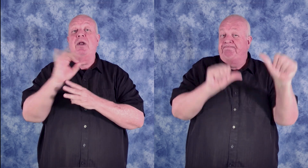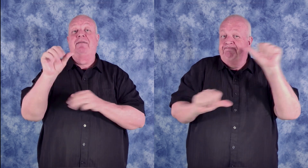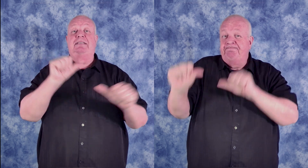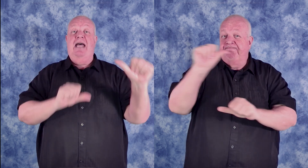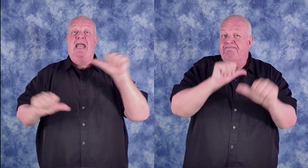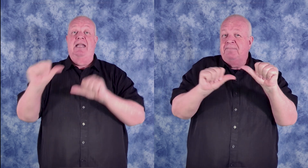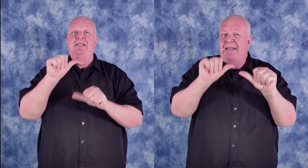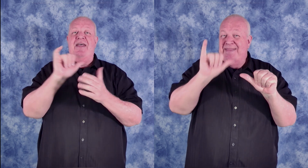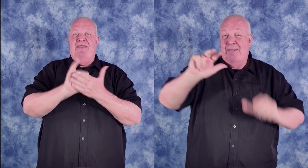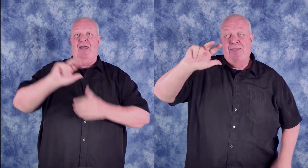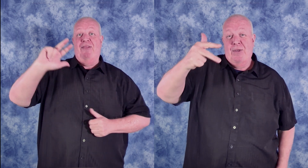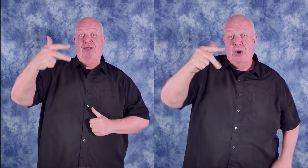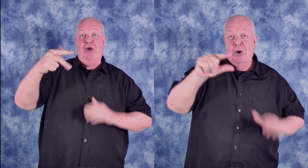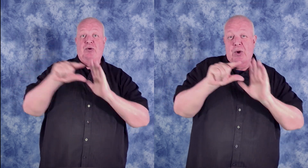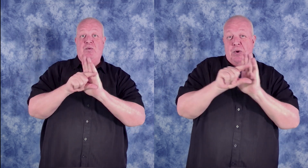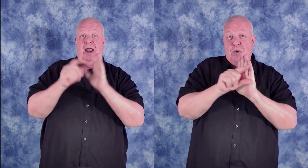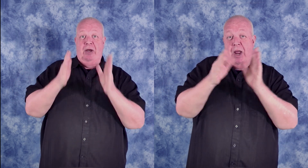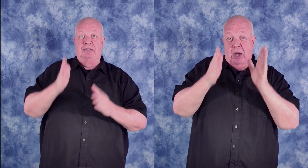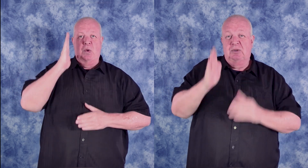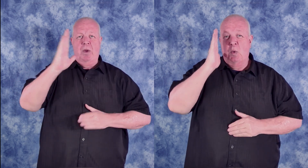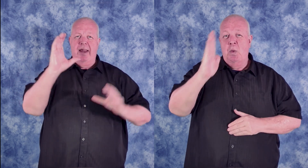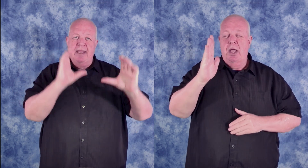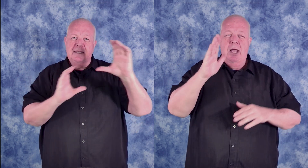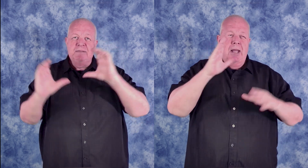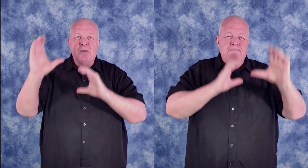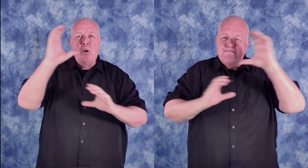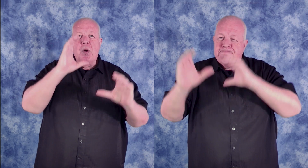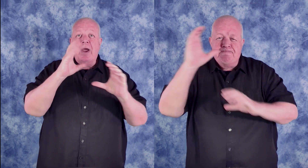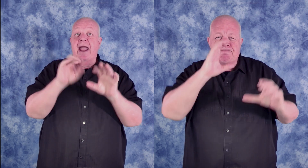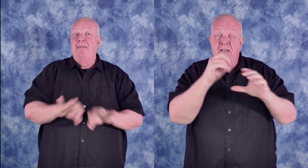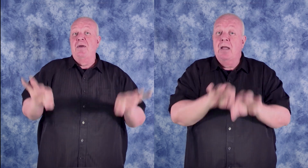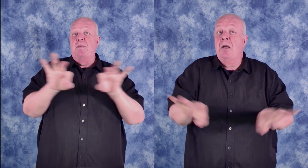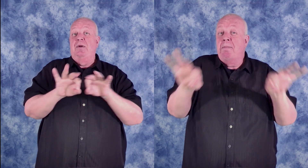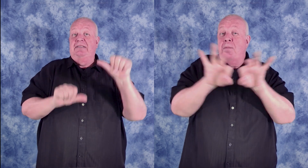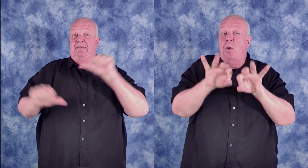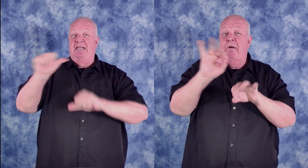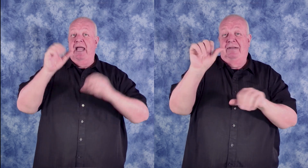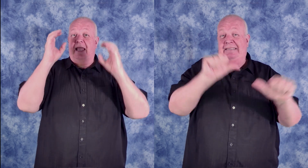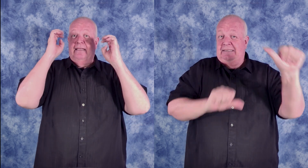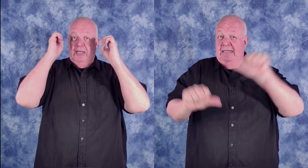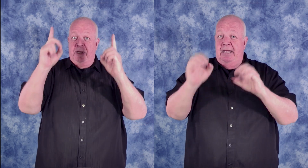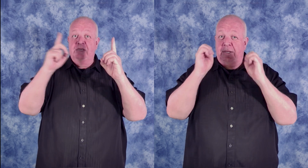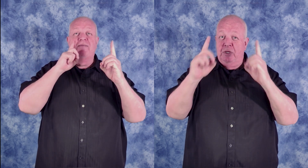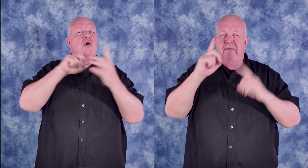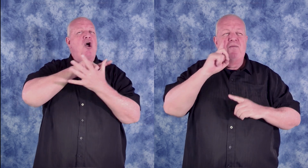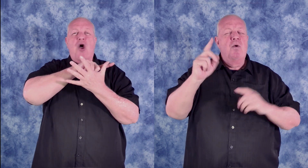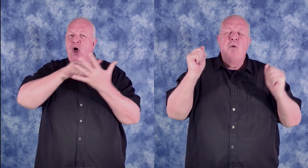of science that third graders will explore and the importance of science education for